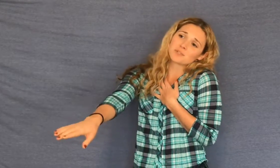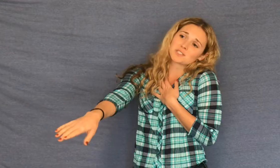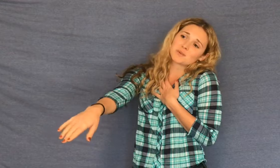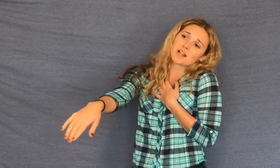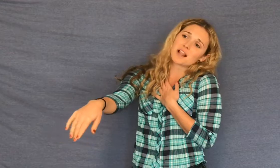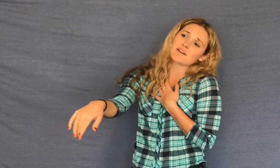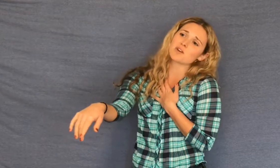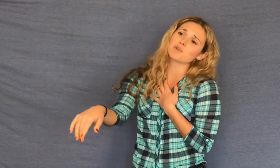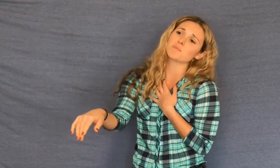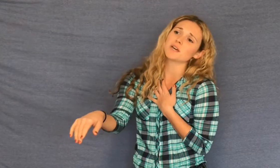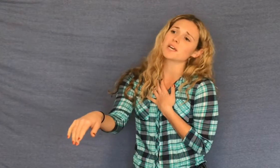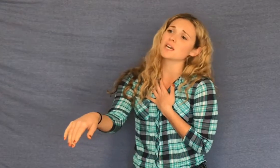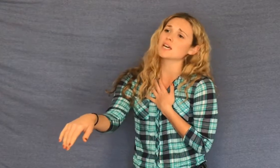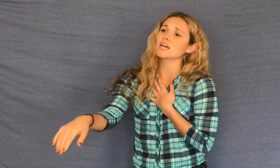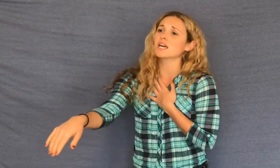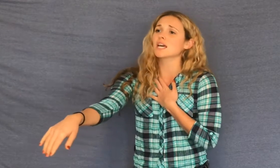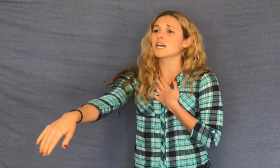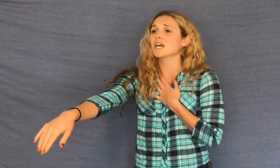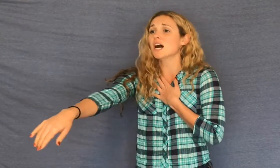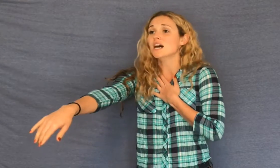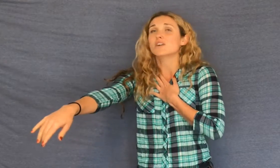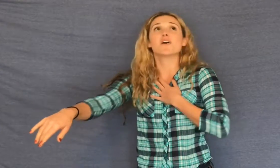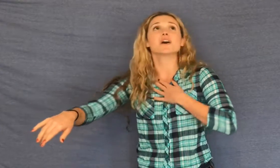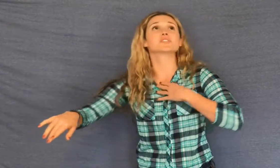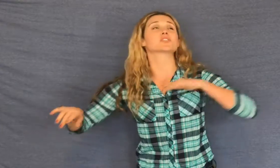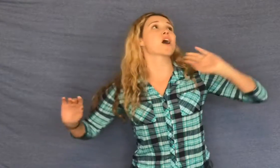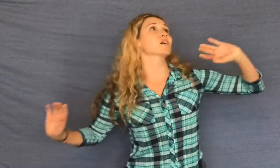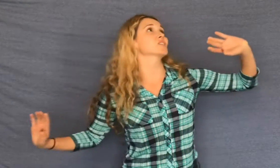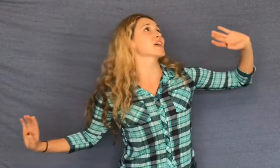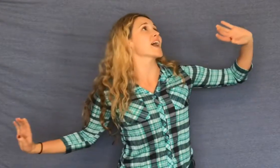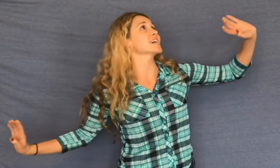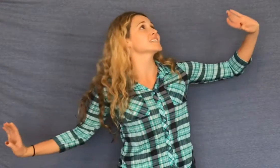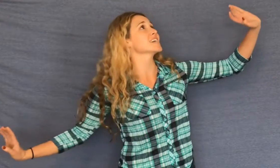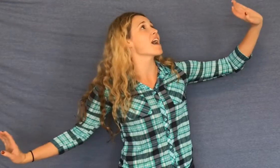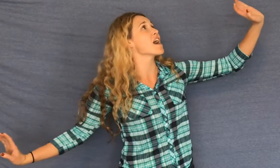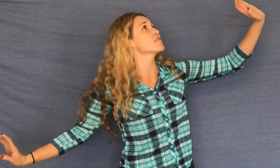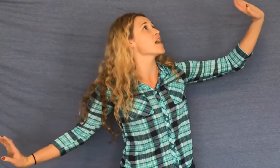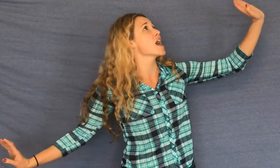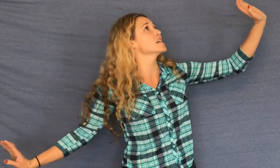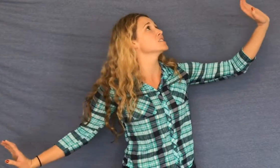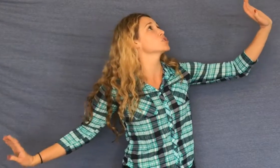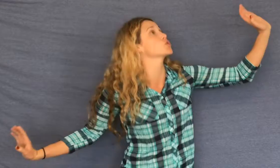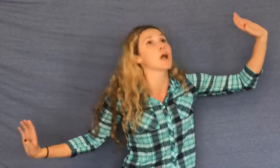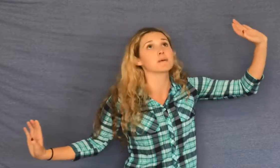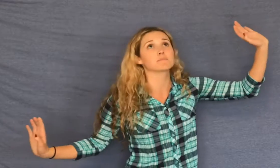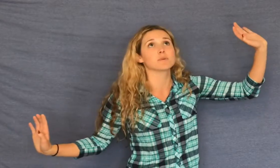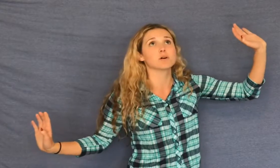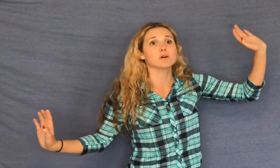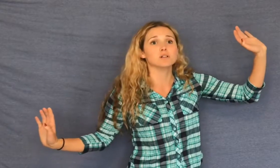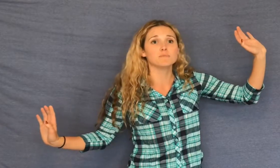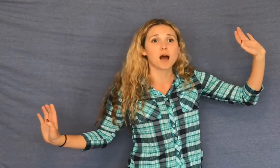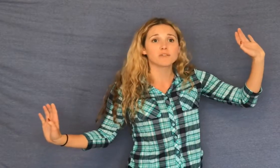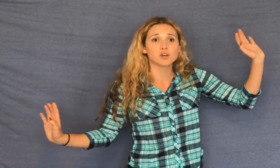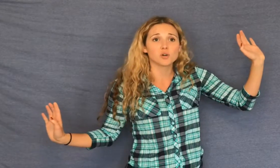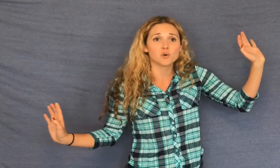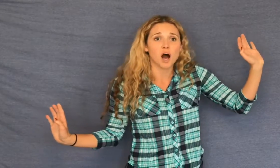prince will ever be. The stars in the hazy heavens tremble above you